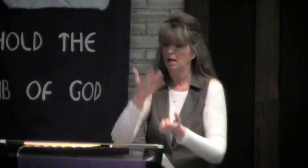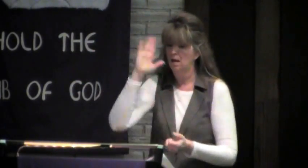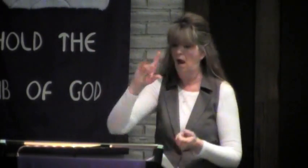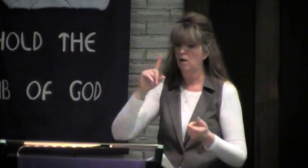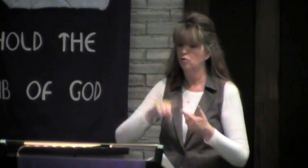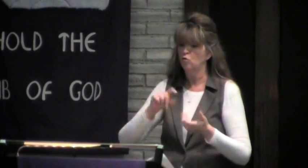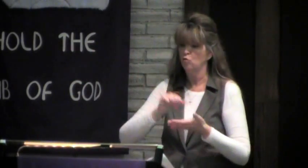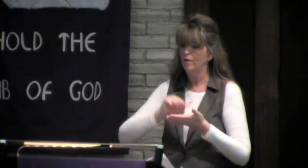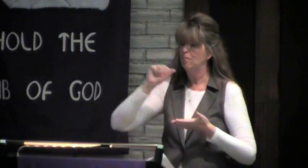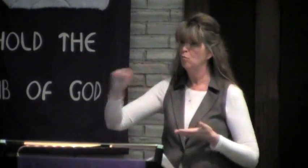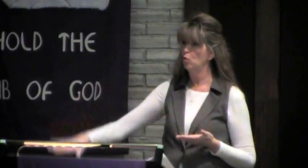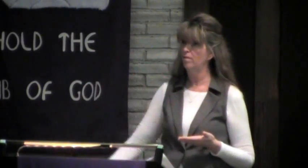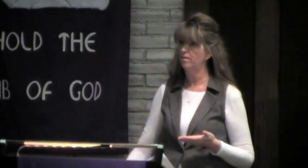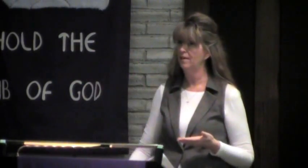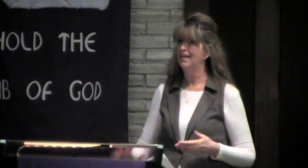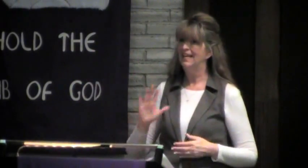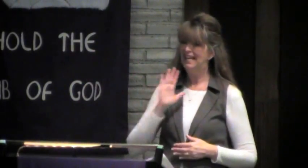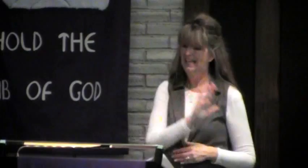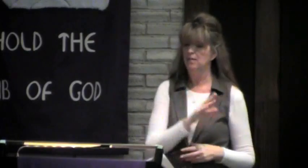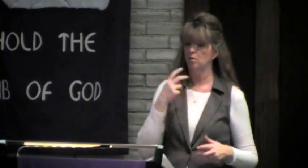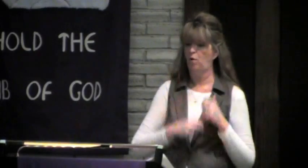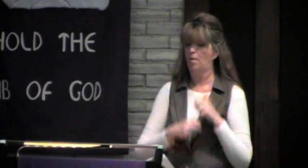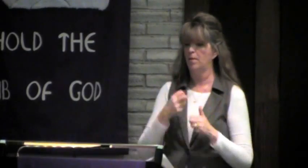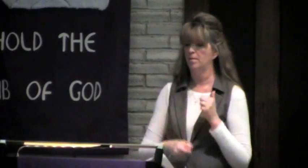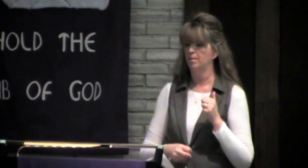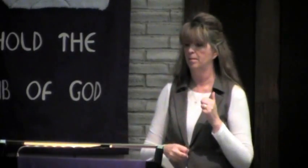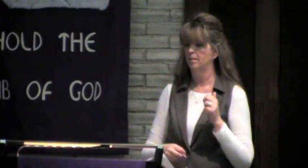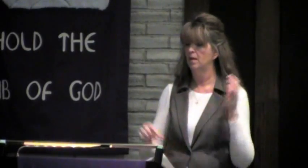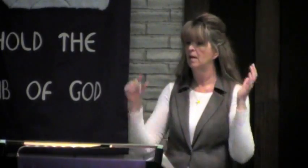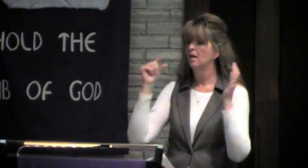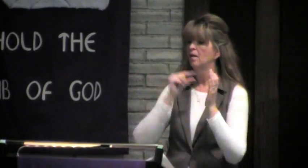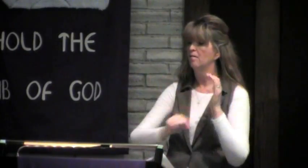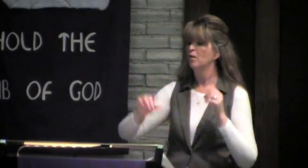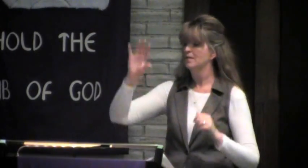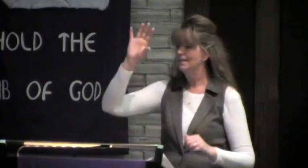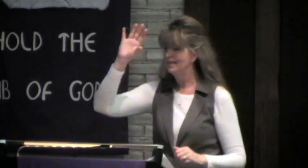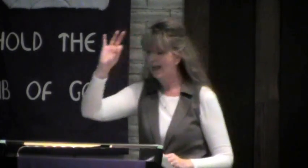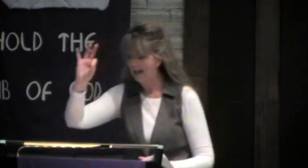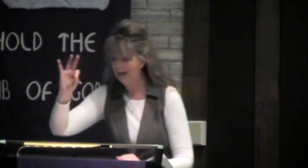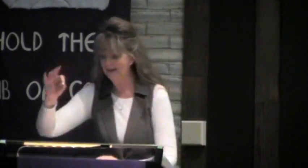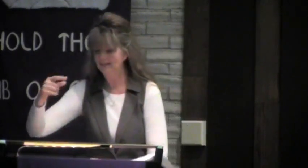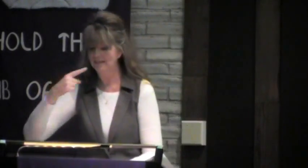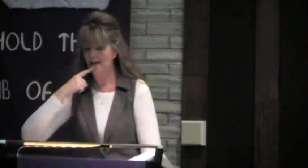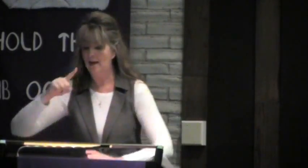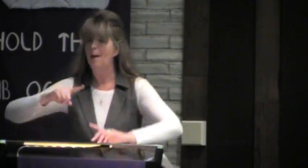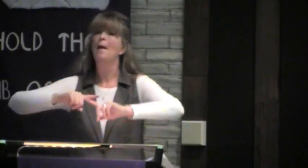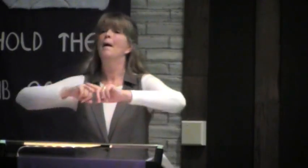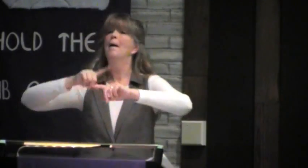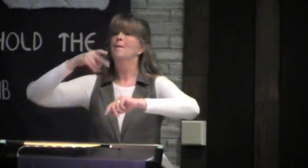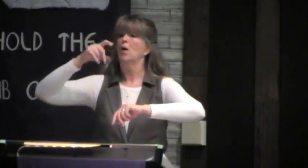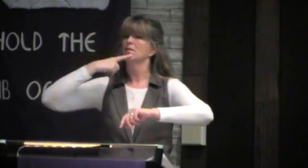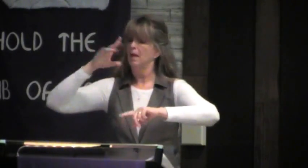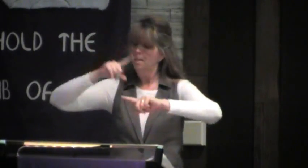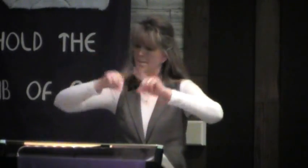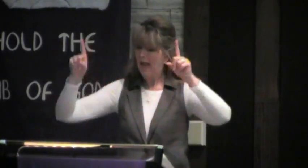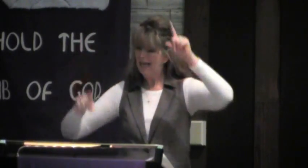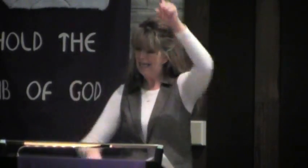But he begged for three times for that to be removed, for his problem to be taken. And then in verse 9 it says,